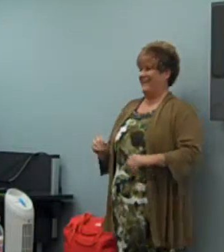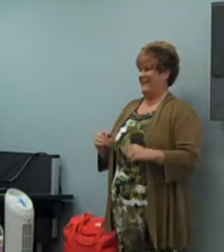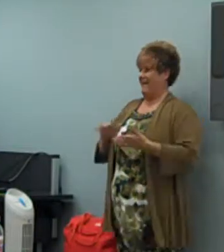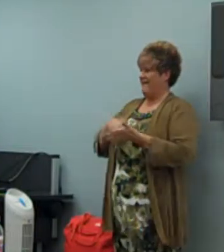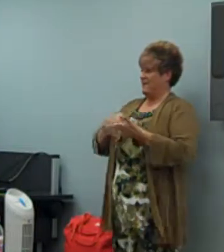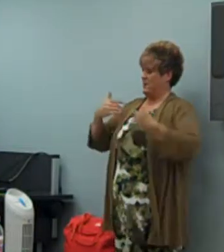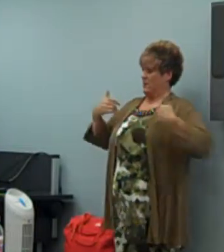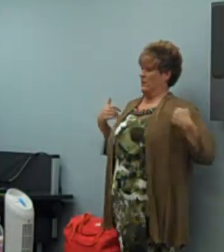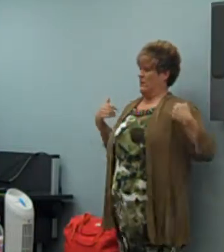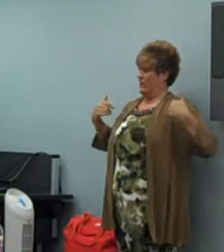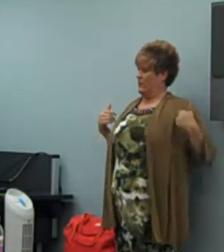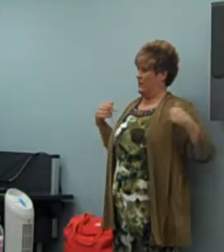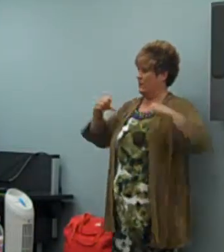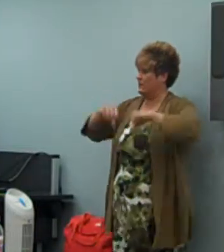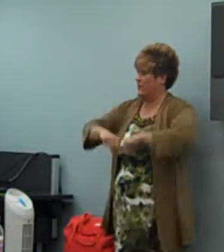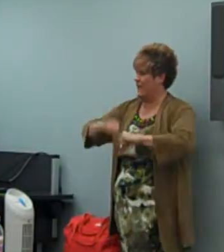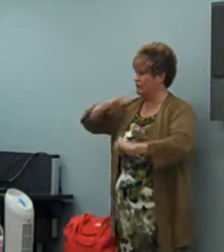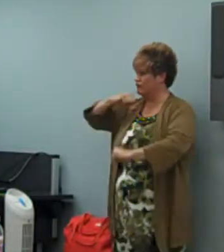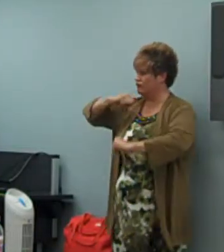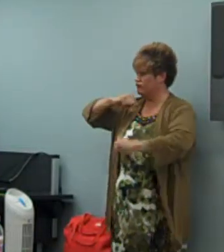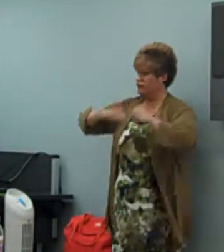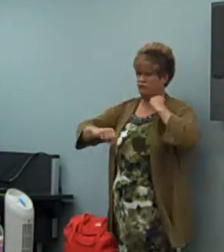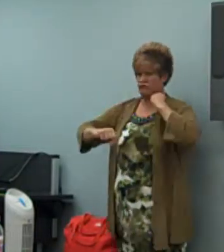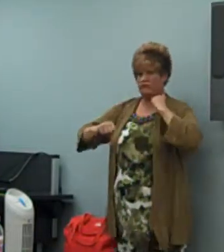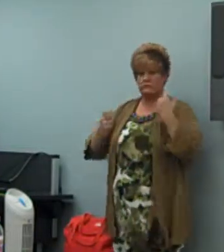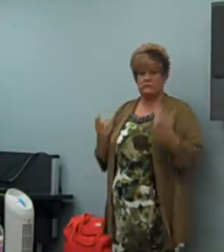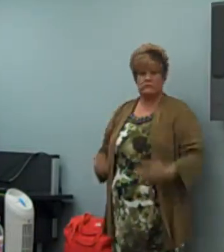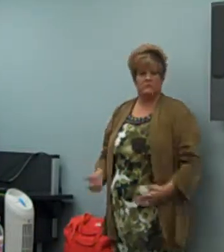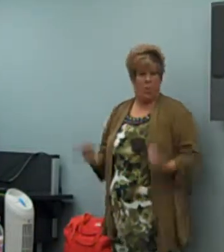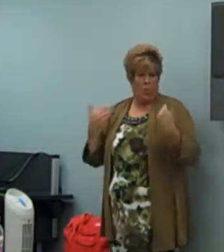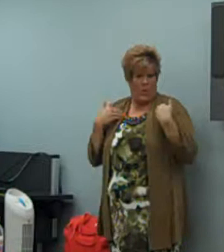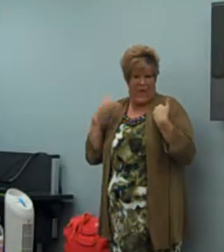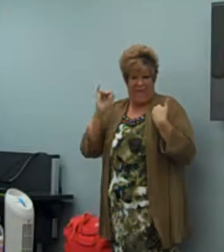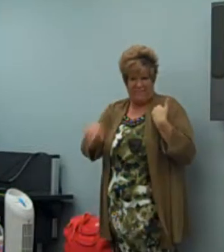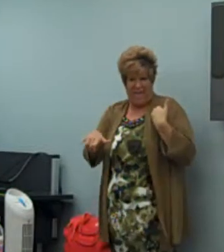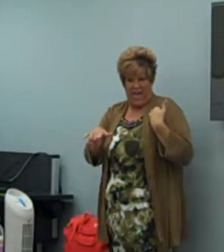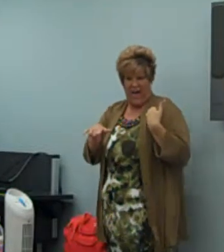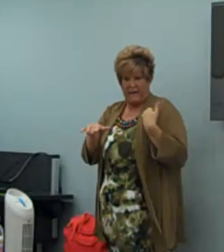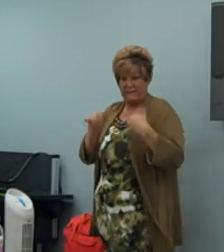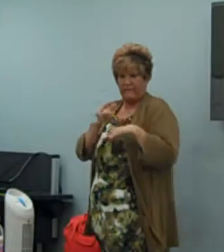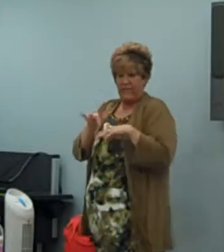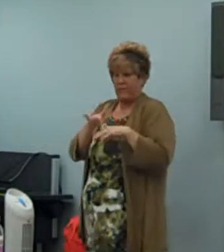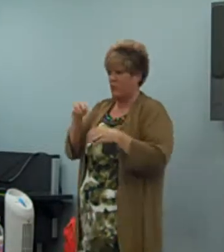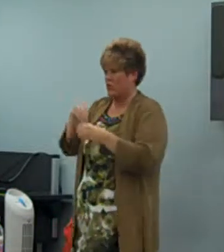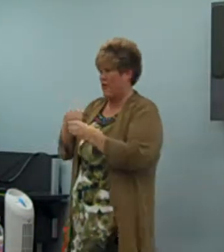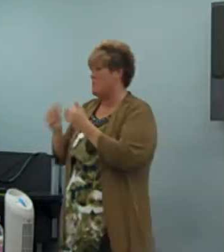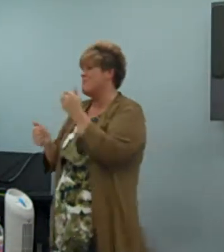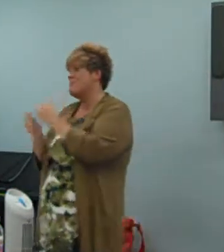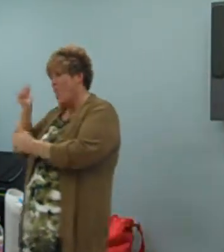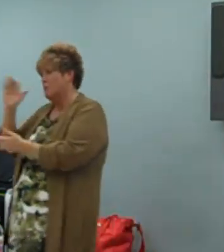And then, you can also move the desk, like I said, so it's in a comfortable situation, and you're not